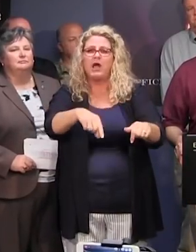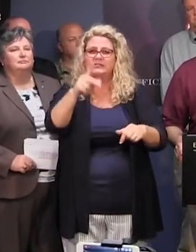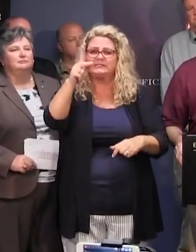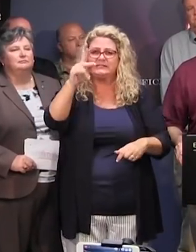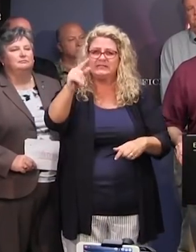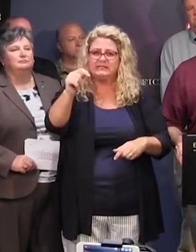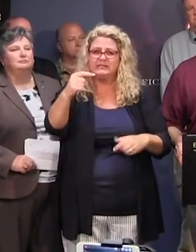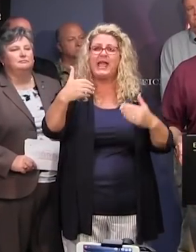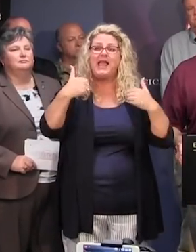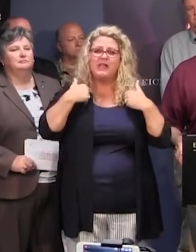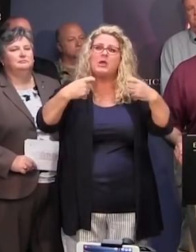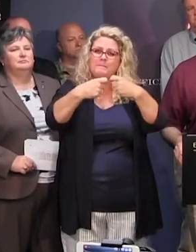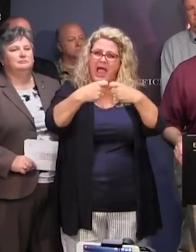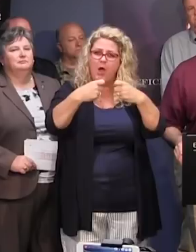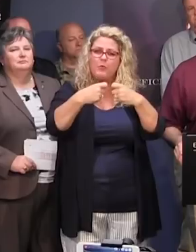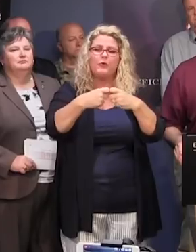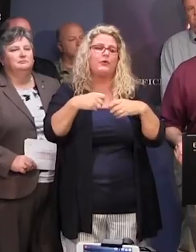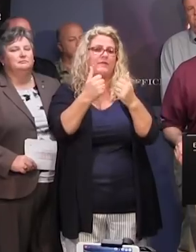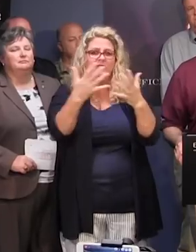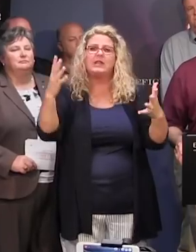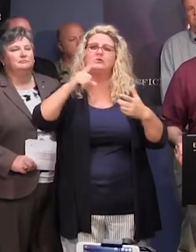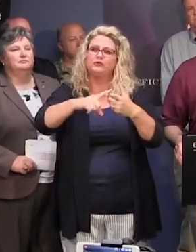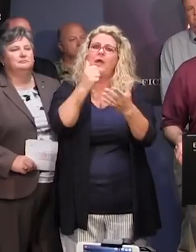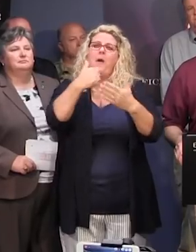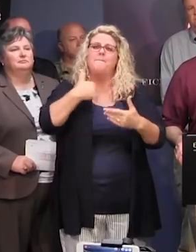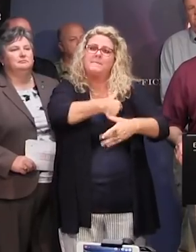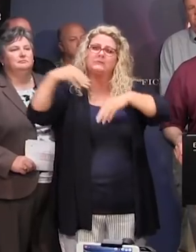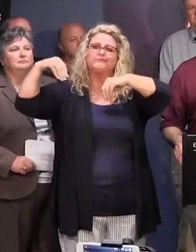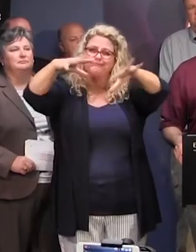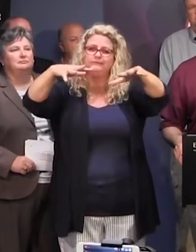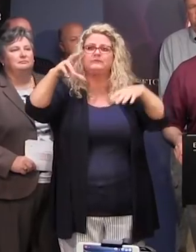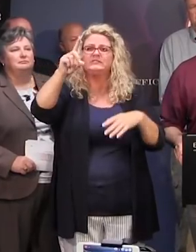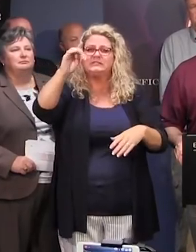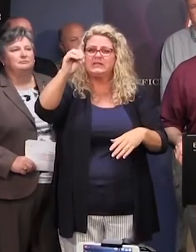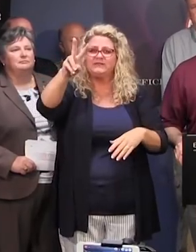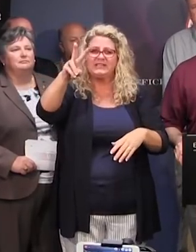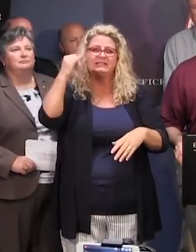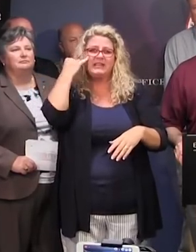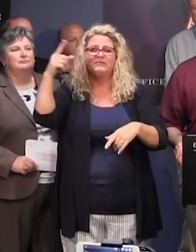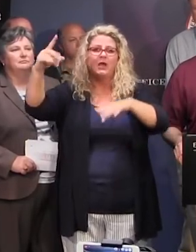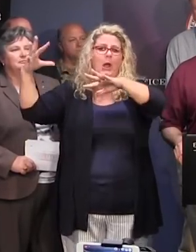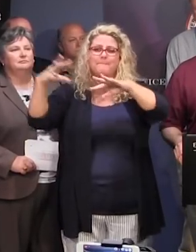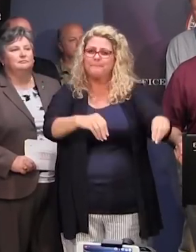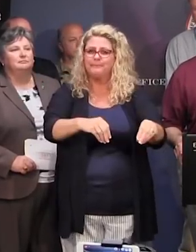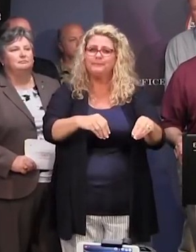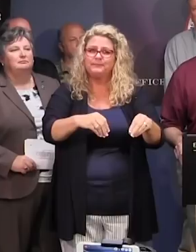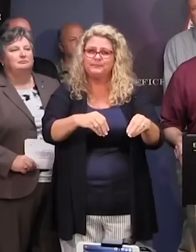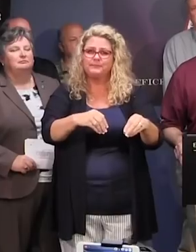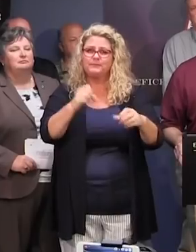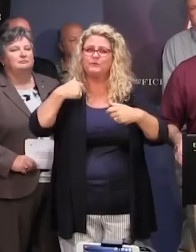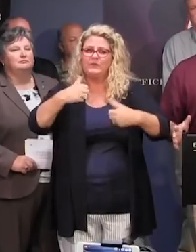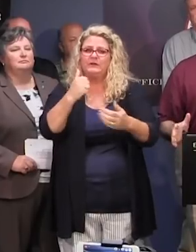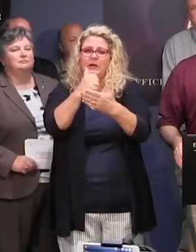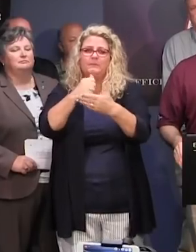which have generated power and able to go ahead and help us light up DMVs that may be without power so we can continue to meet the needs of